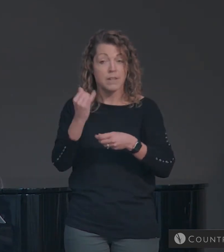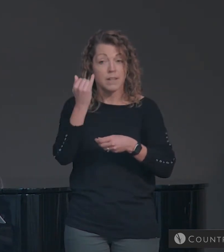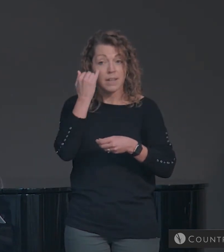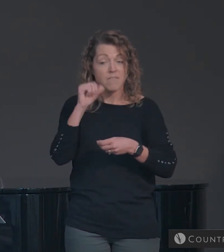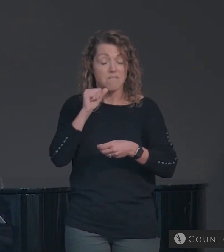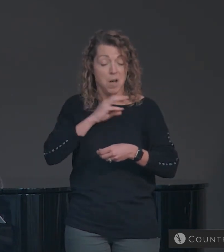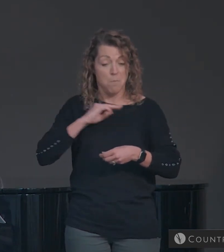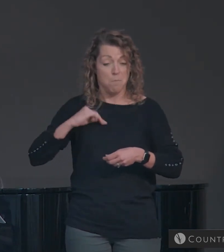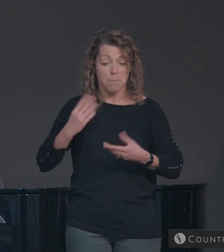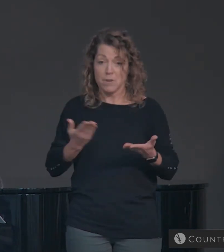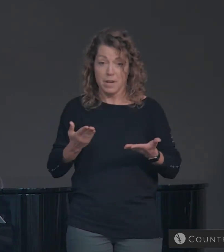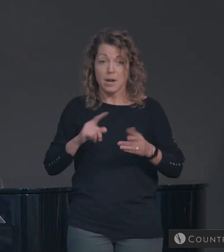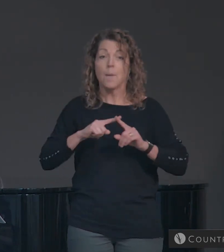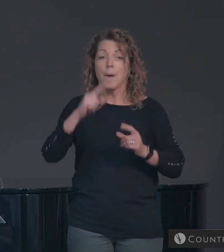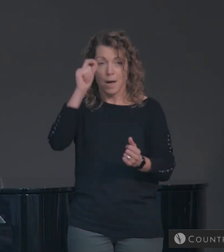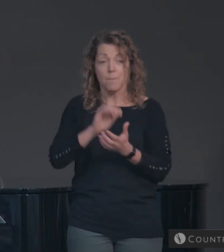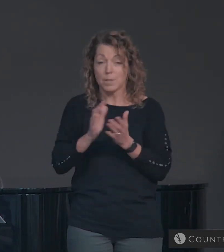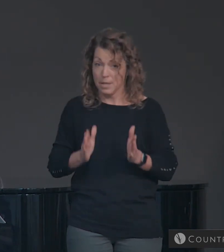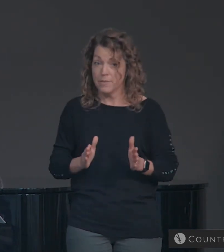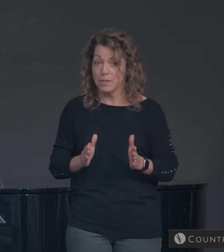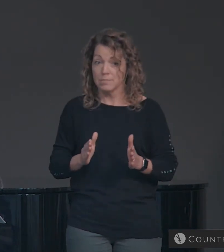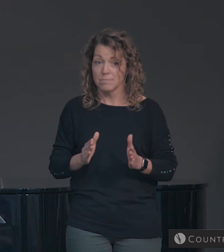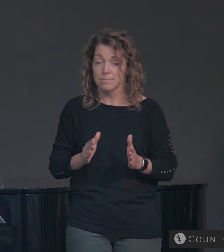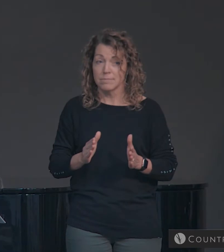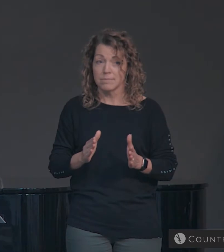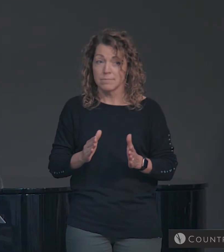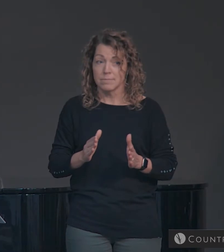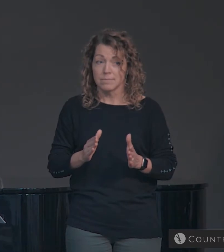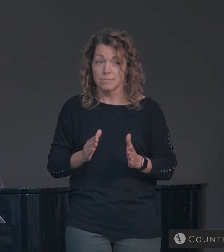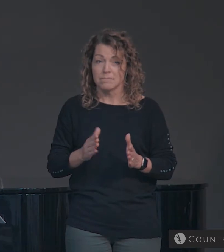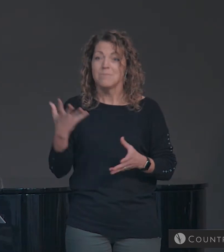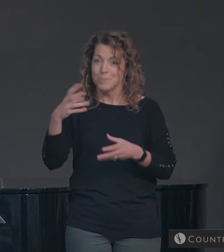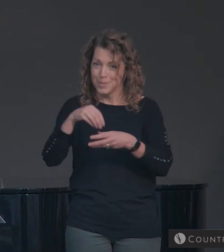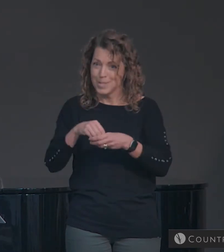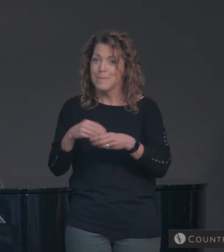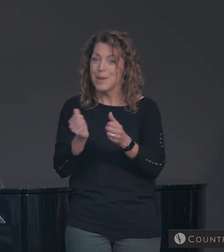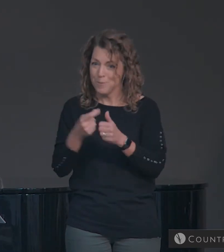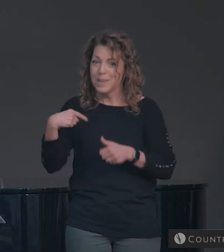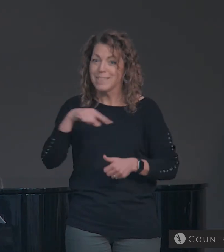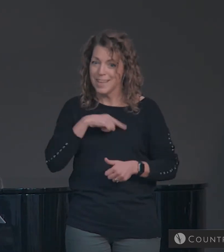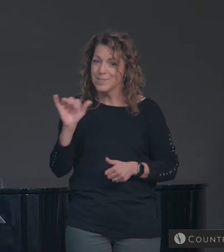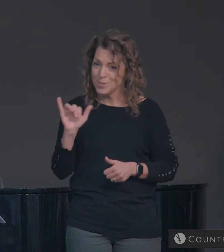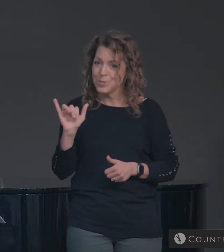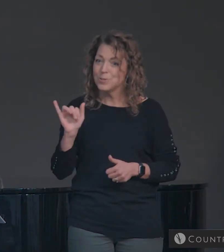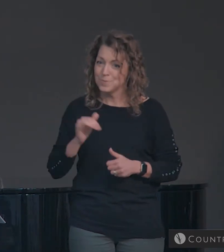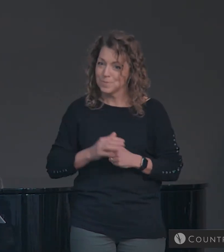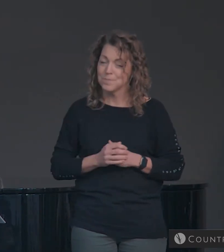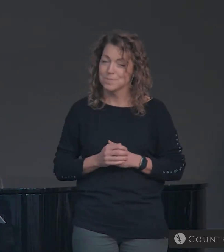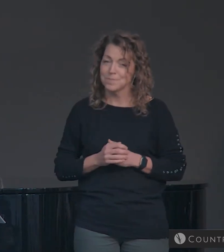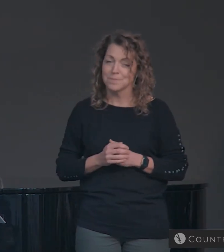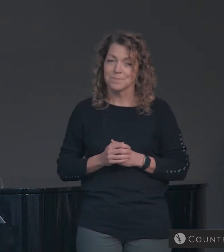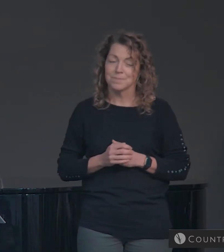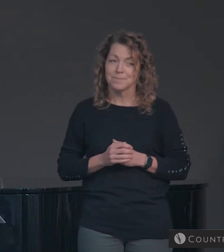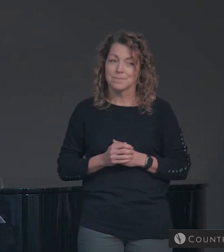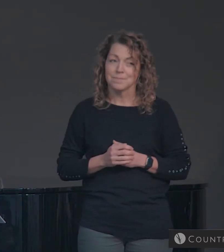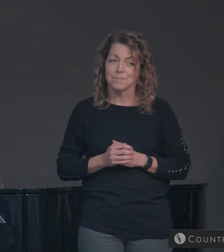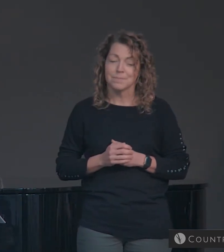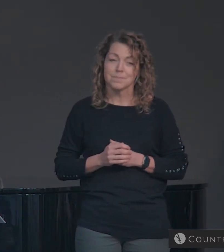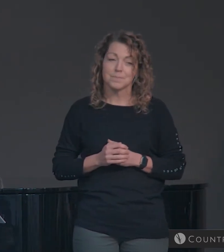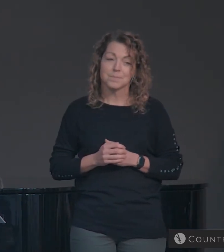of Countryside But you're a believer We'd ask that you'd participate with us If you are